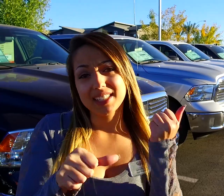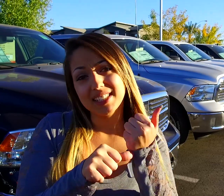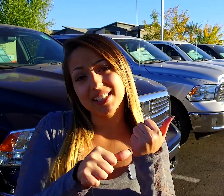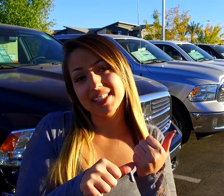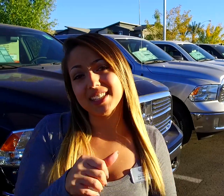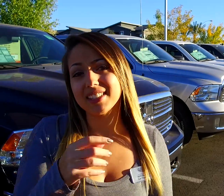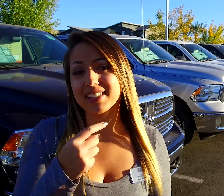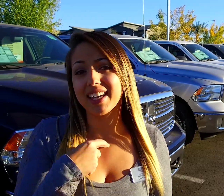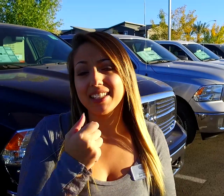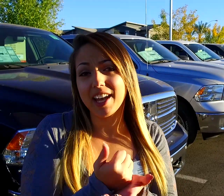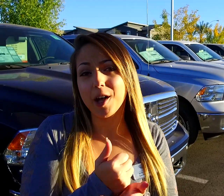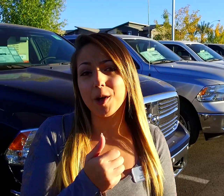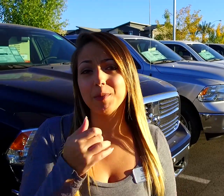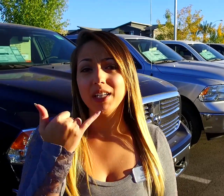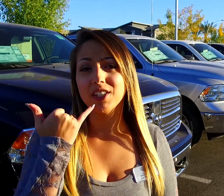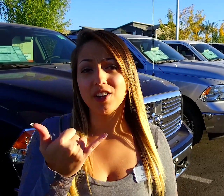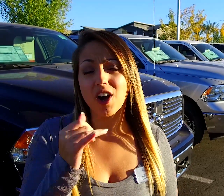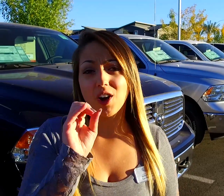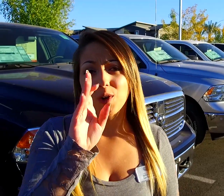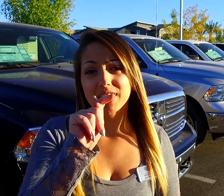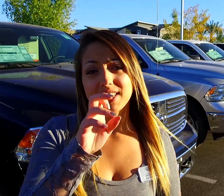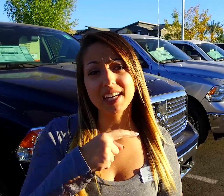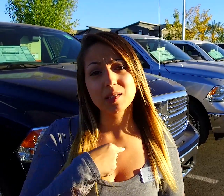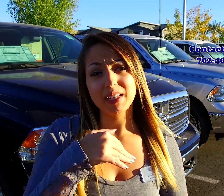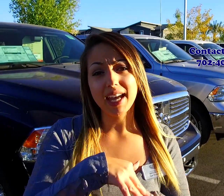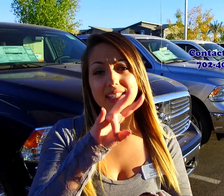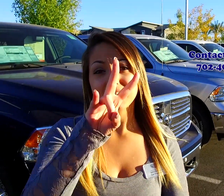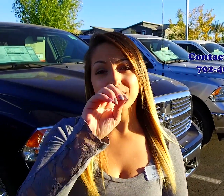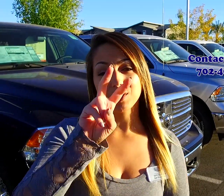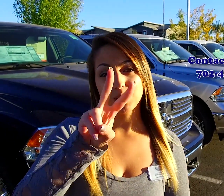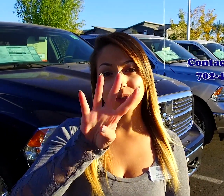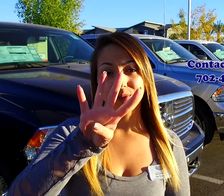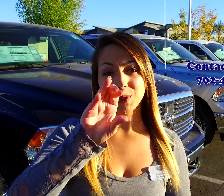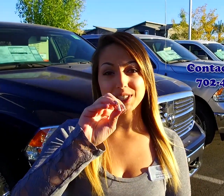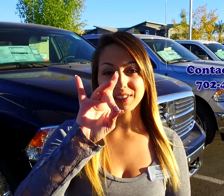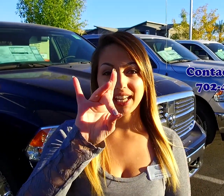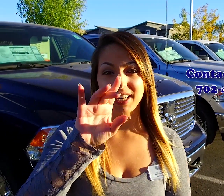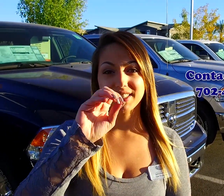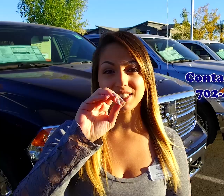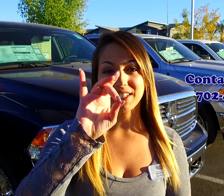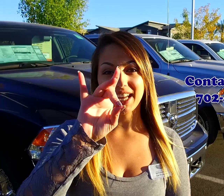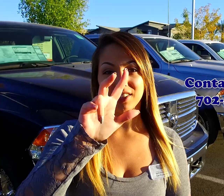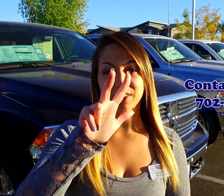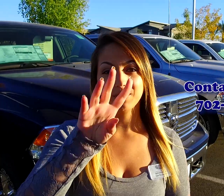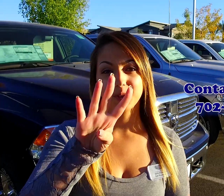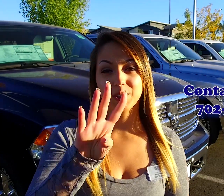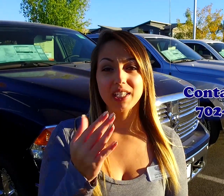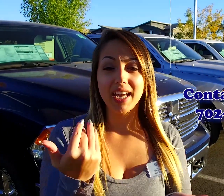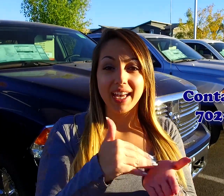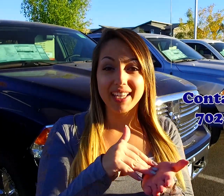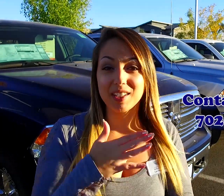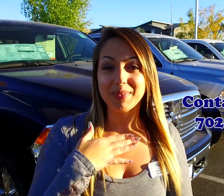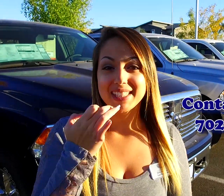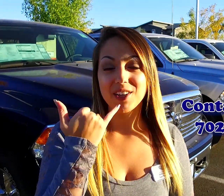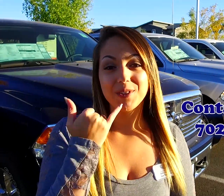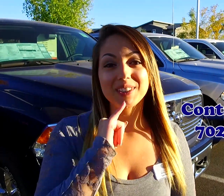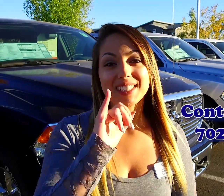assistance. I can help. You can call or text me at 702-408-0834. Again my cell phone is